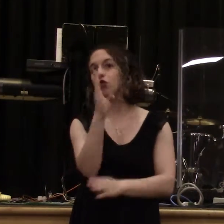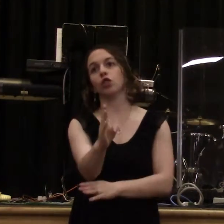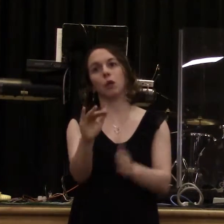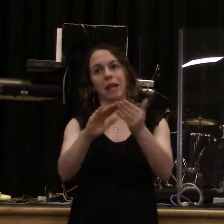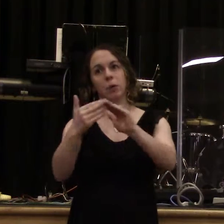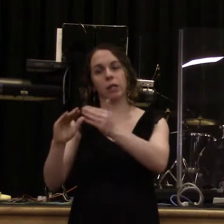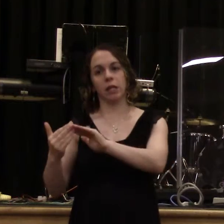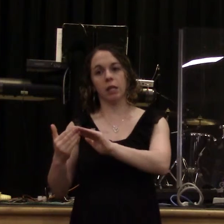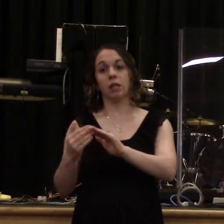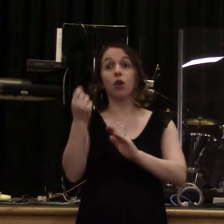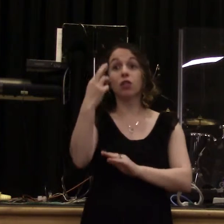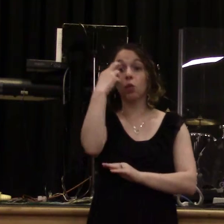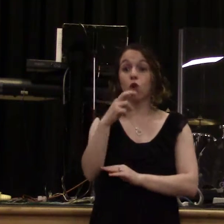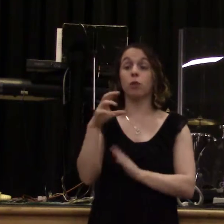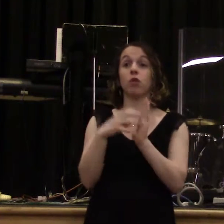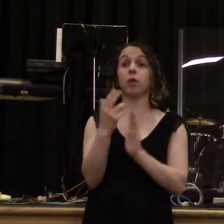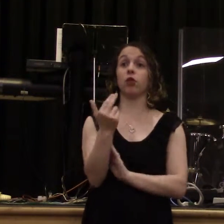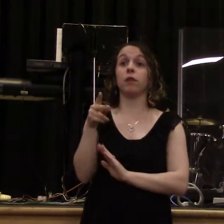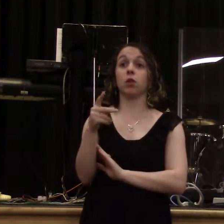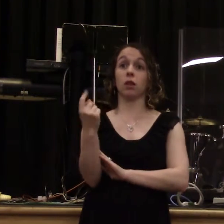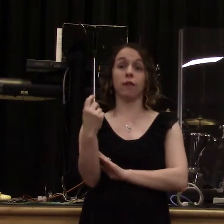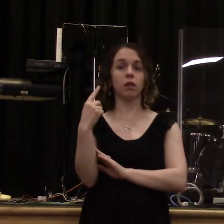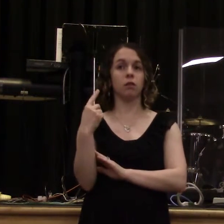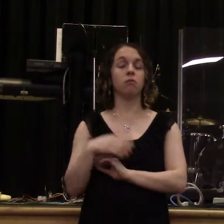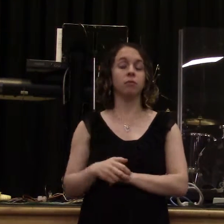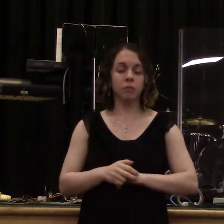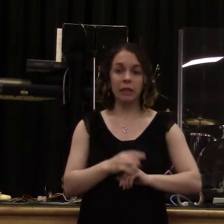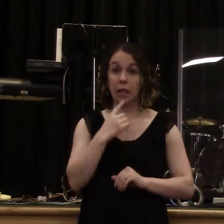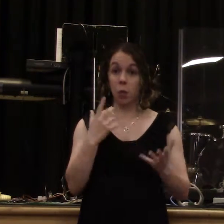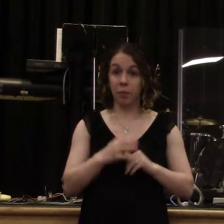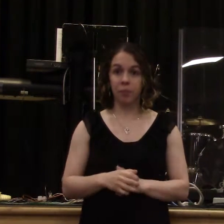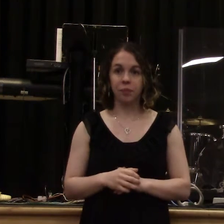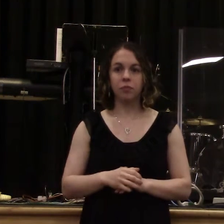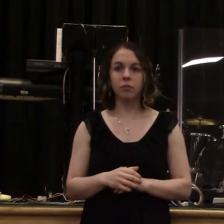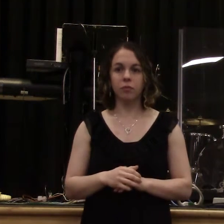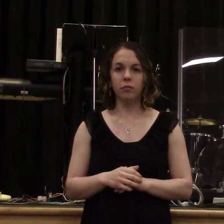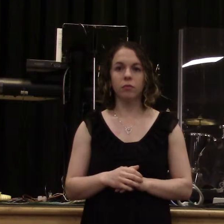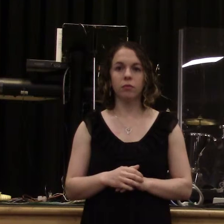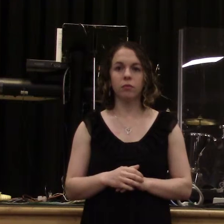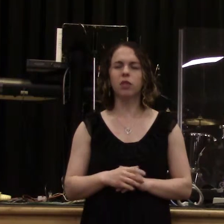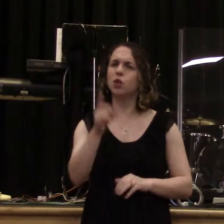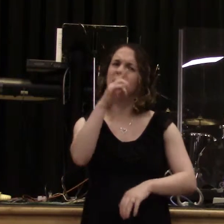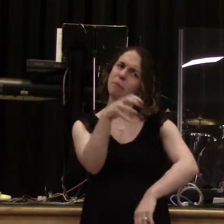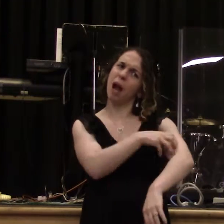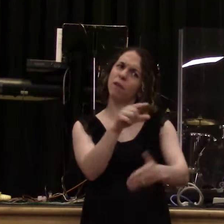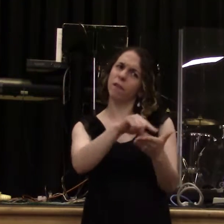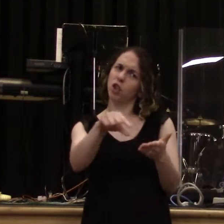it says this. And you could follow along with me in your Bible or on the screen. It says, do this. is a very powerful scripture. Do